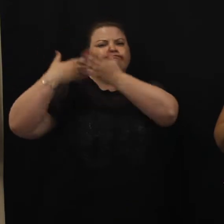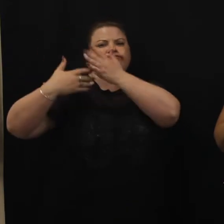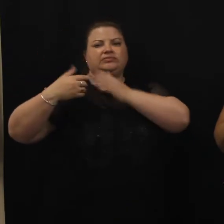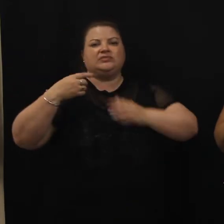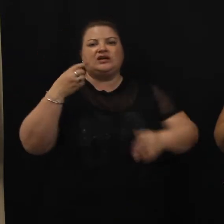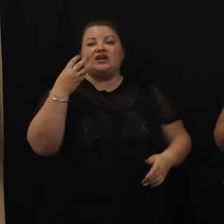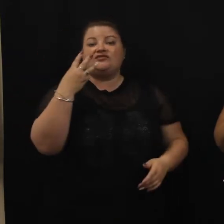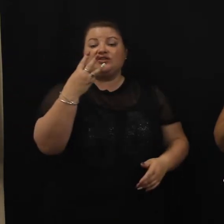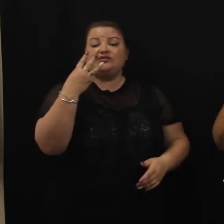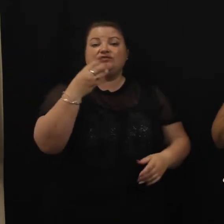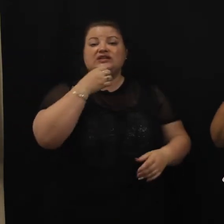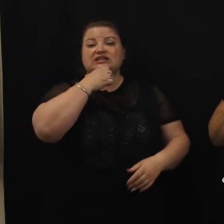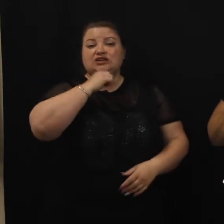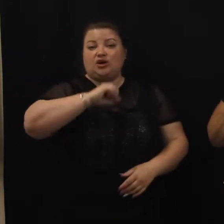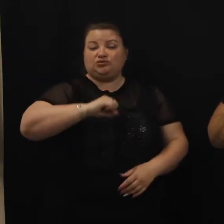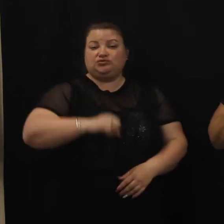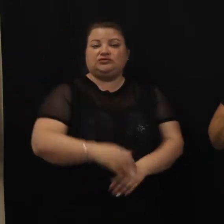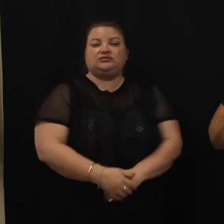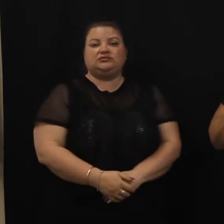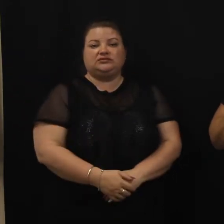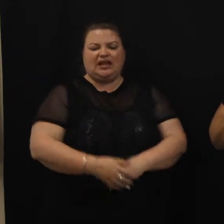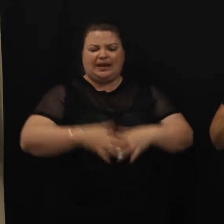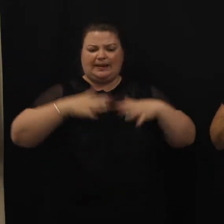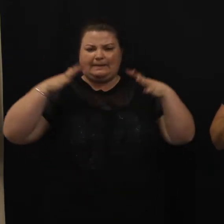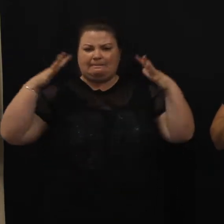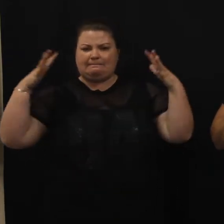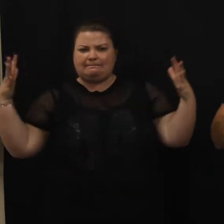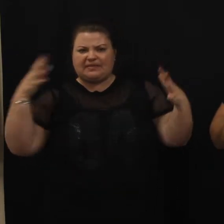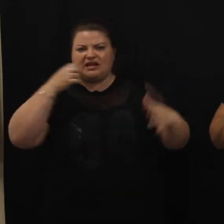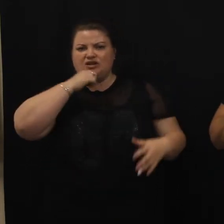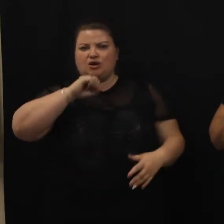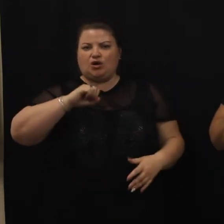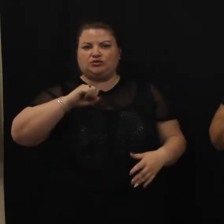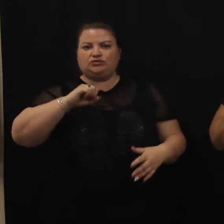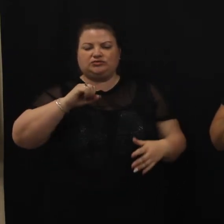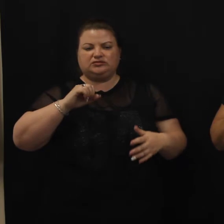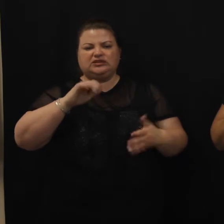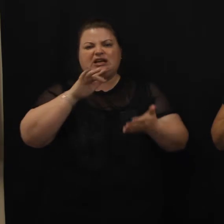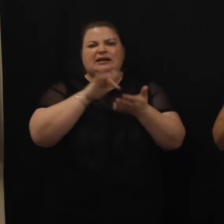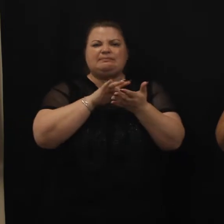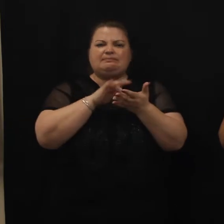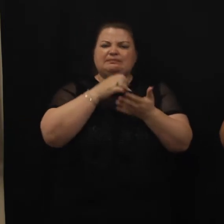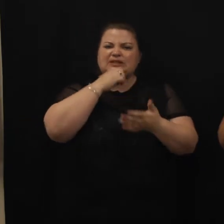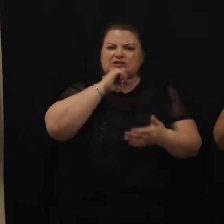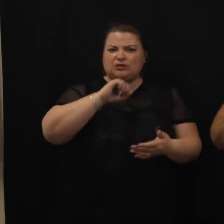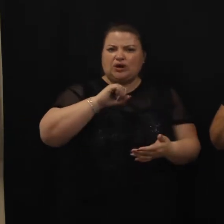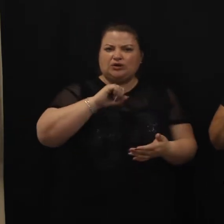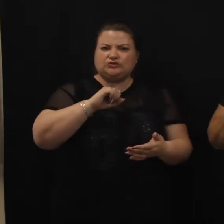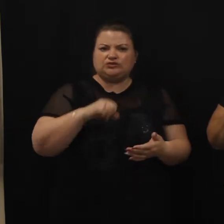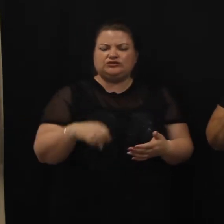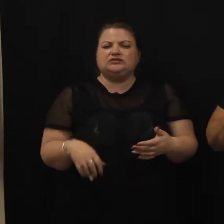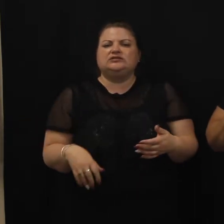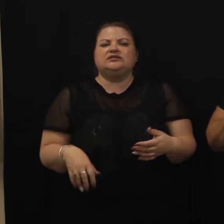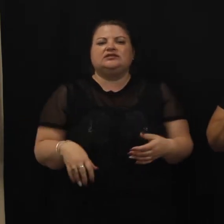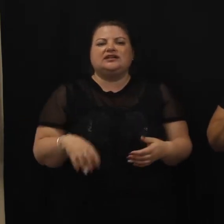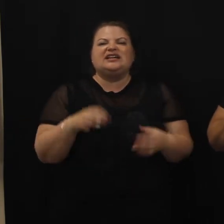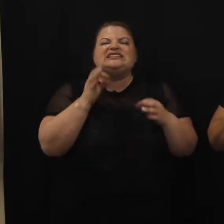goats. A big goat, a medium goat, and a little goat.